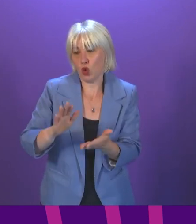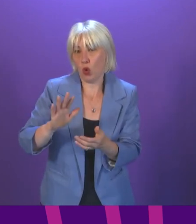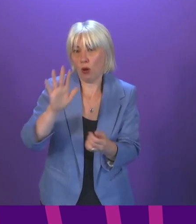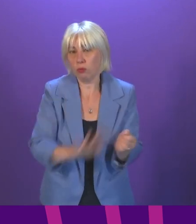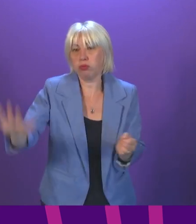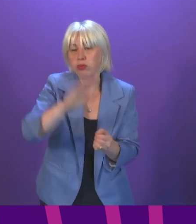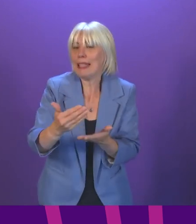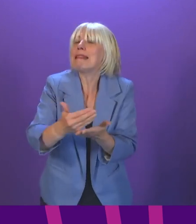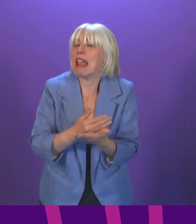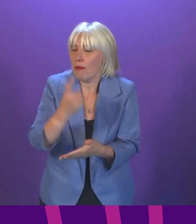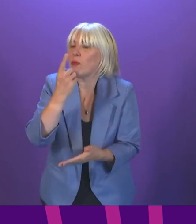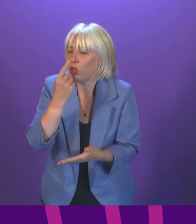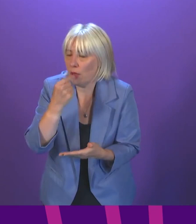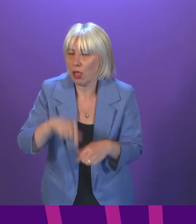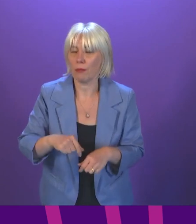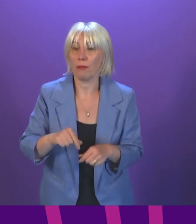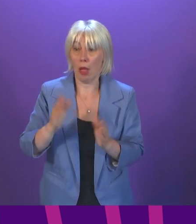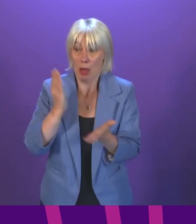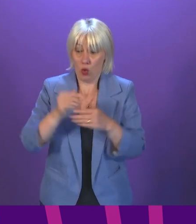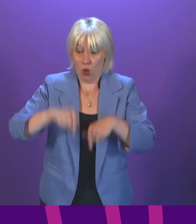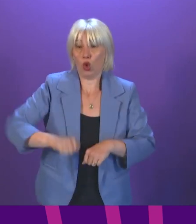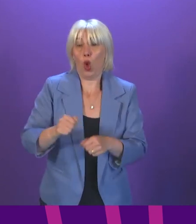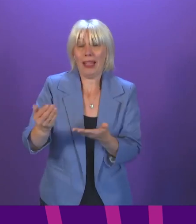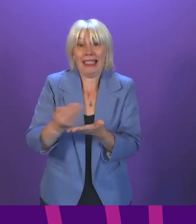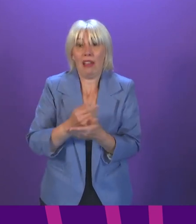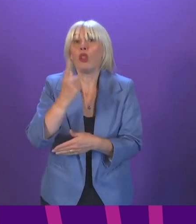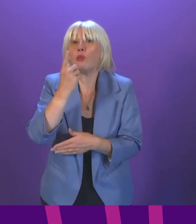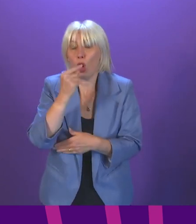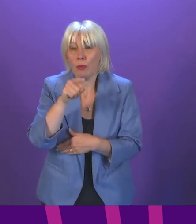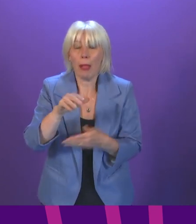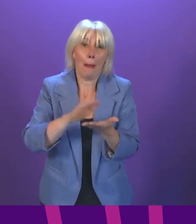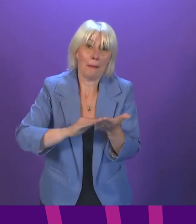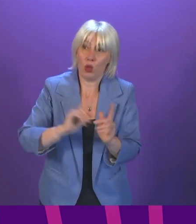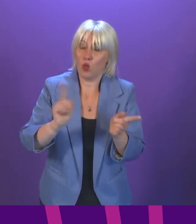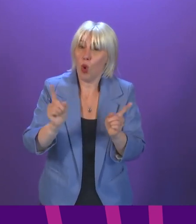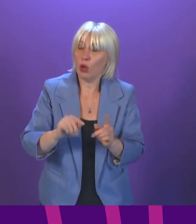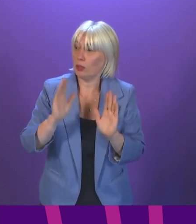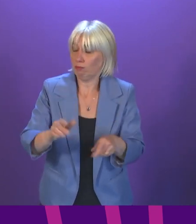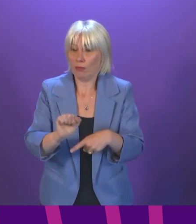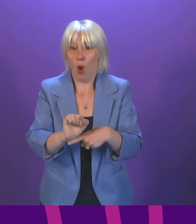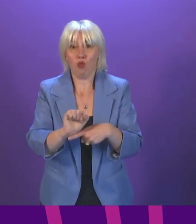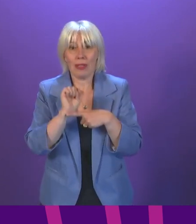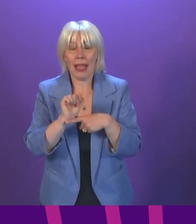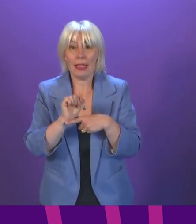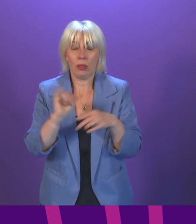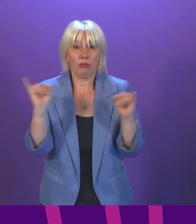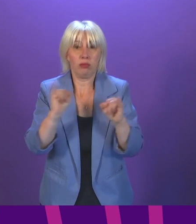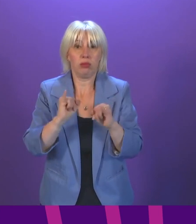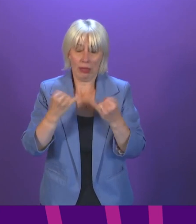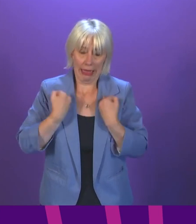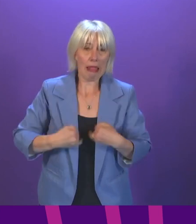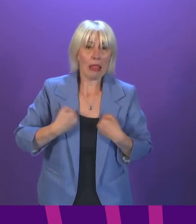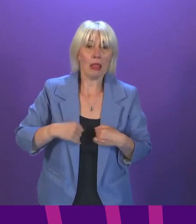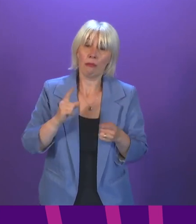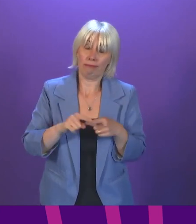possible. Keeping the country as safe as possible means, of course, doing everything we can to protect against serious illness and death.